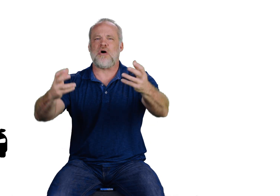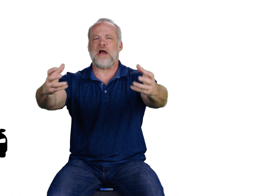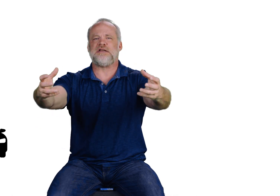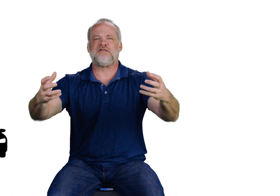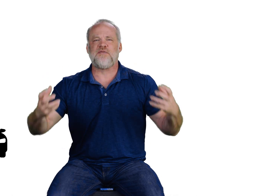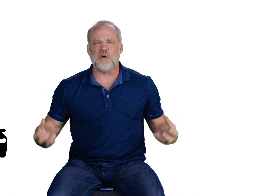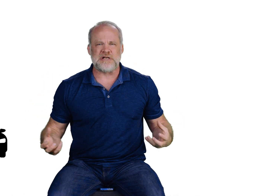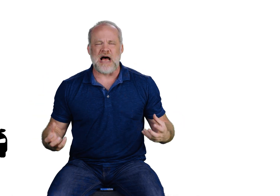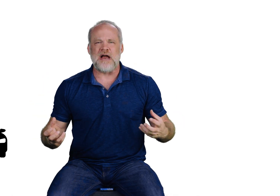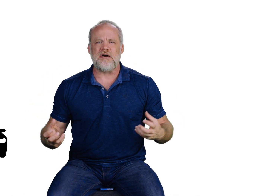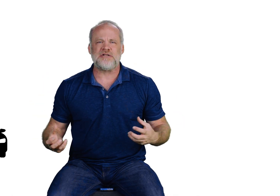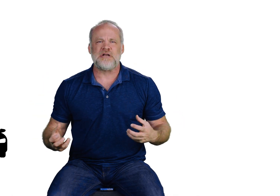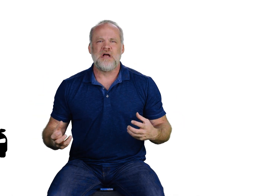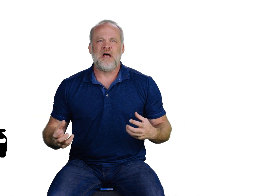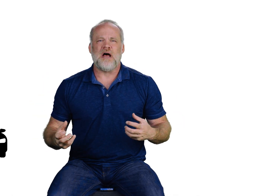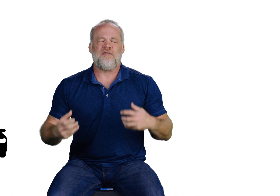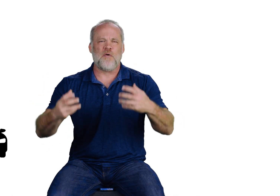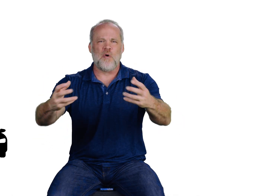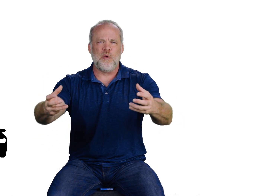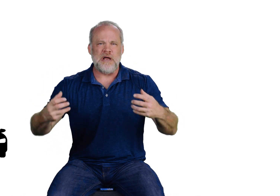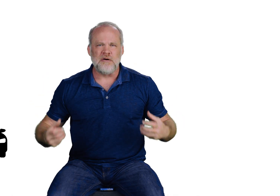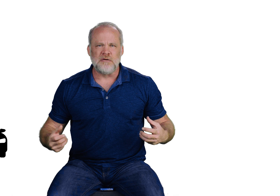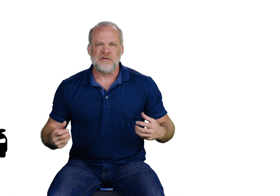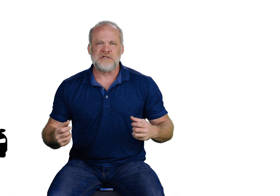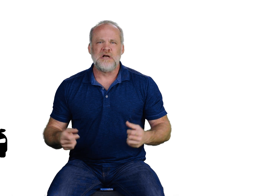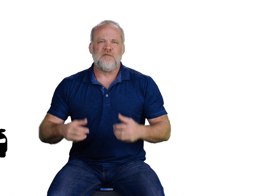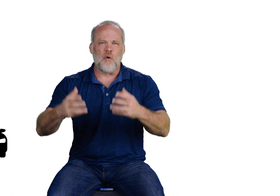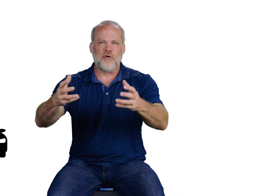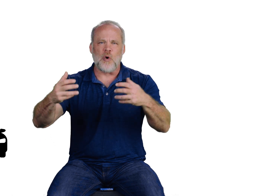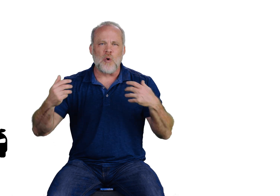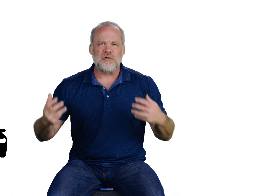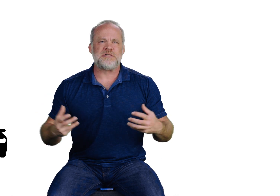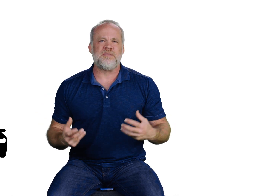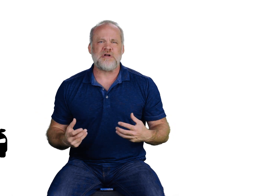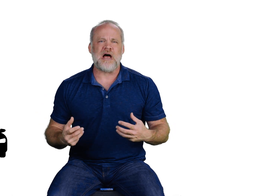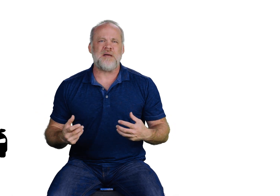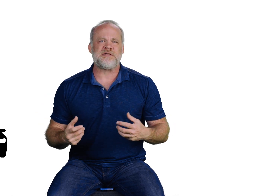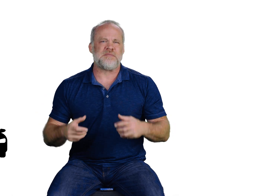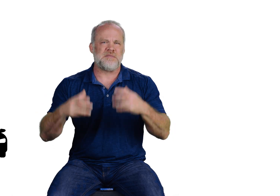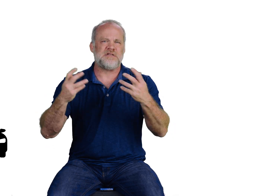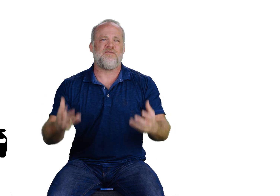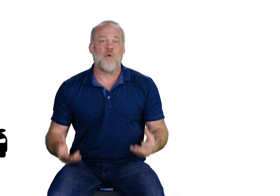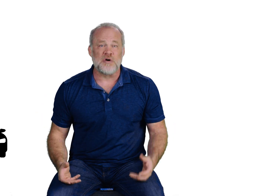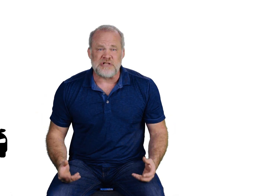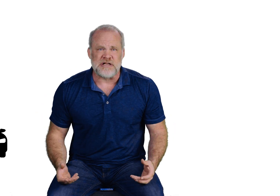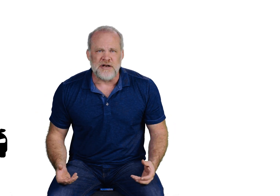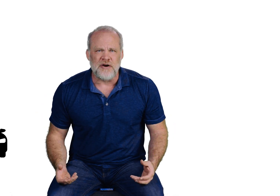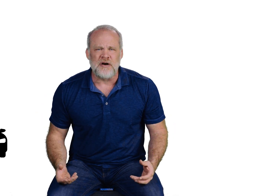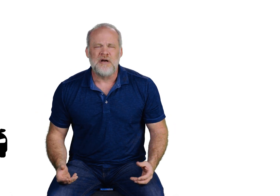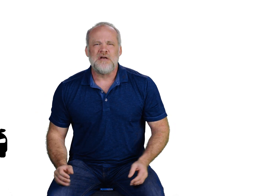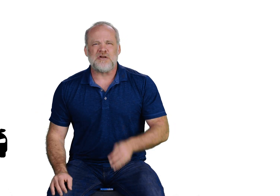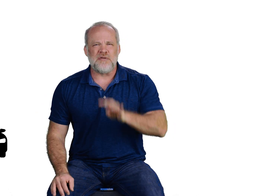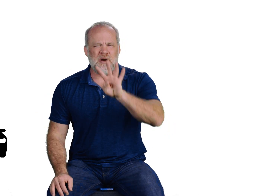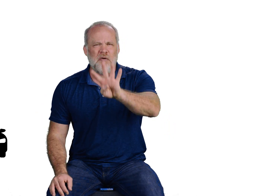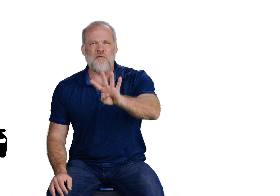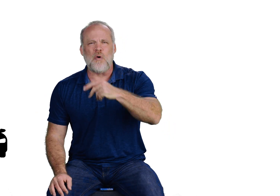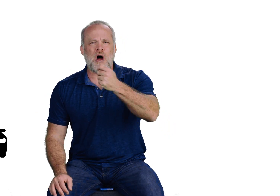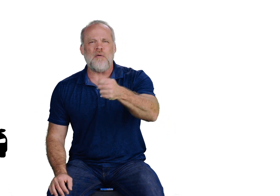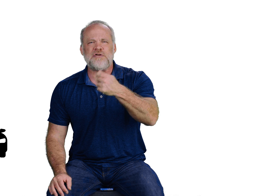car has four tires, four wheels, four doors sometimes. Sometimes it's a four-cylinder. So, the number four always